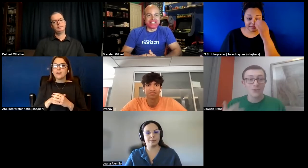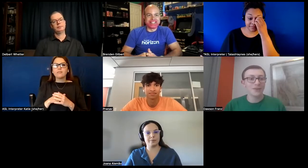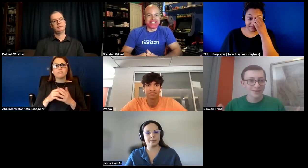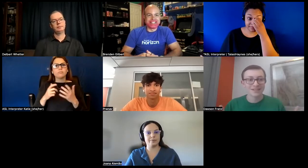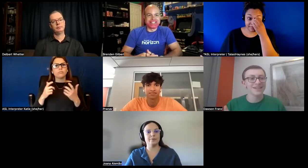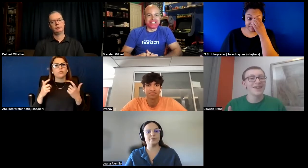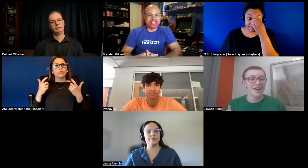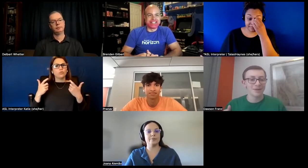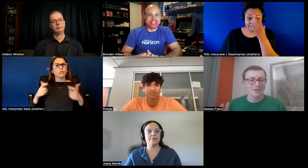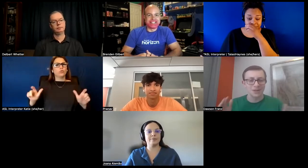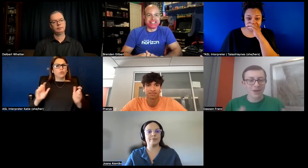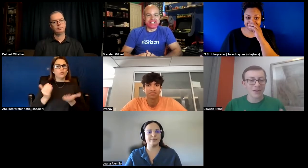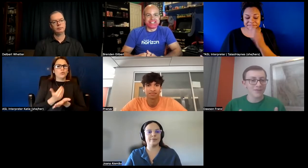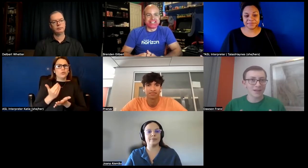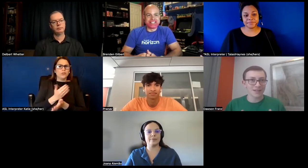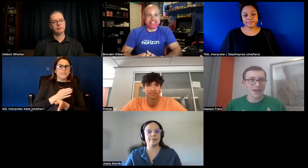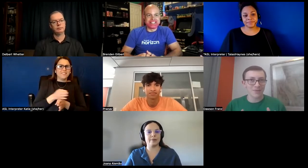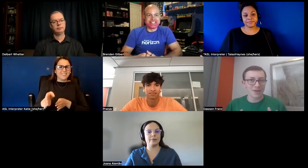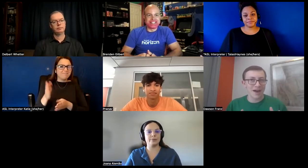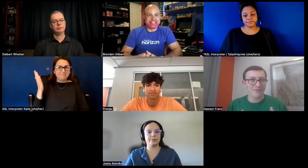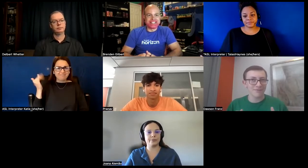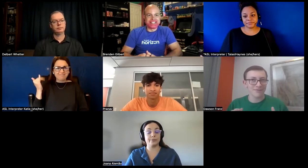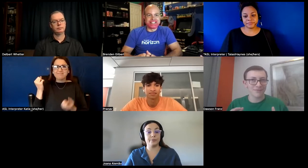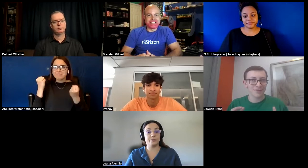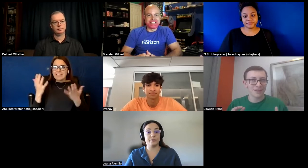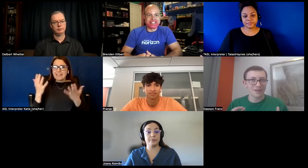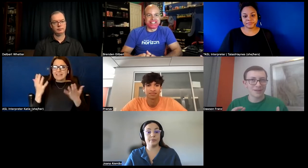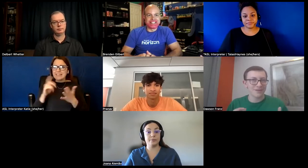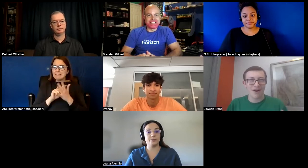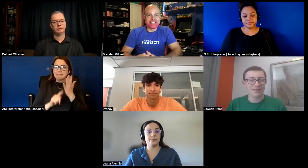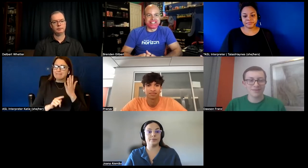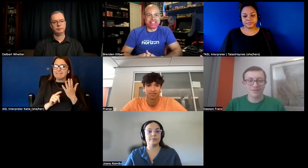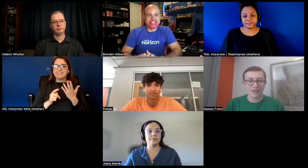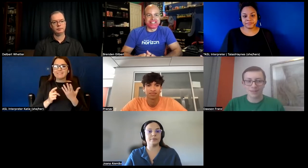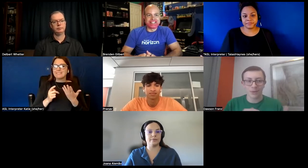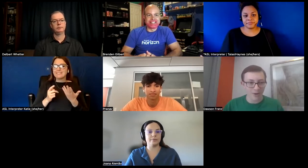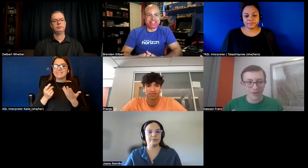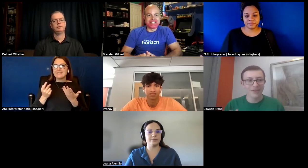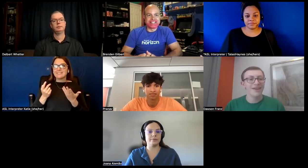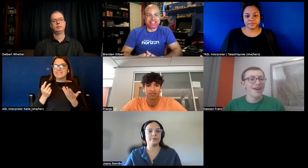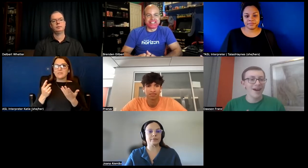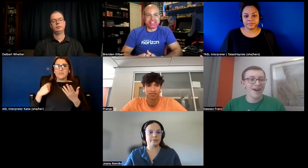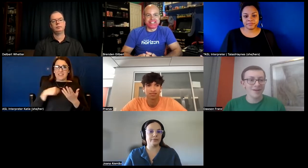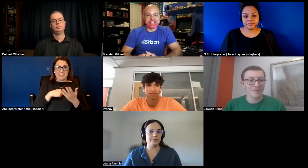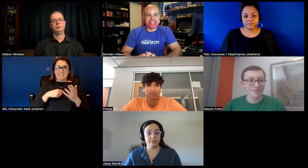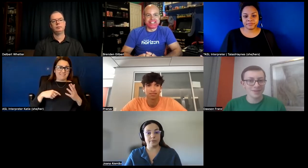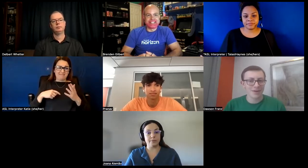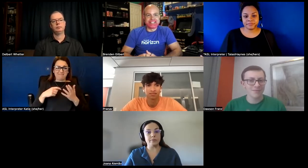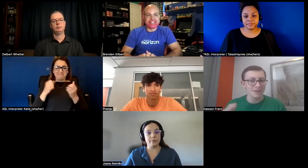field um because there's a lot of things that we have really not explored at all um so i've been